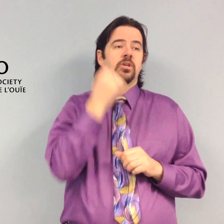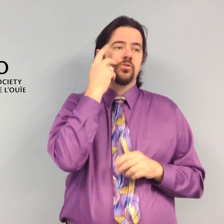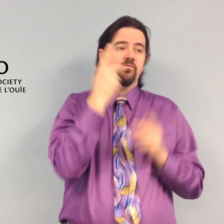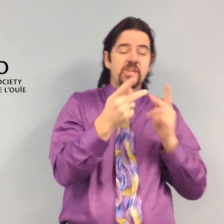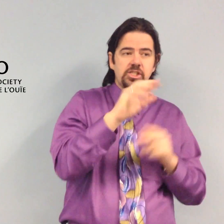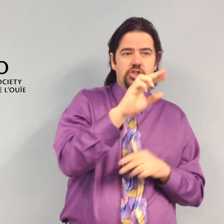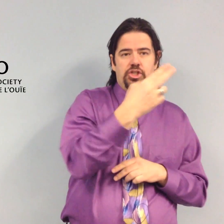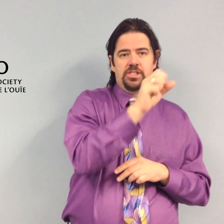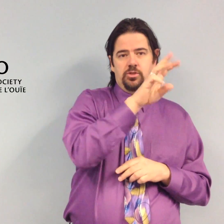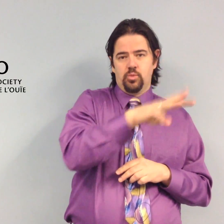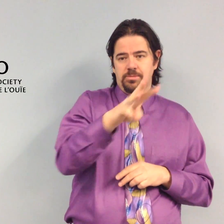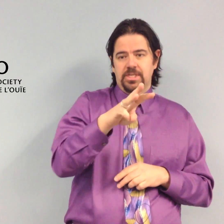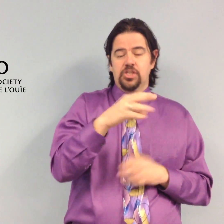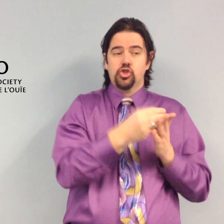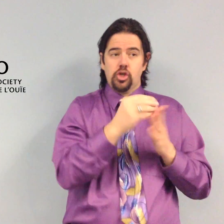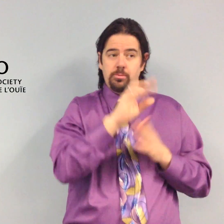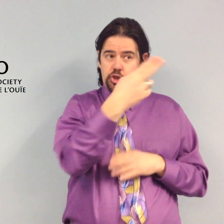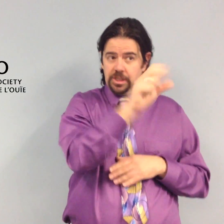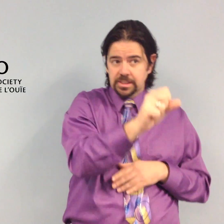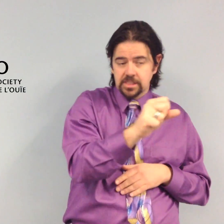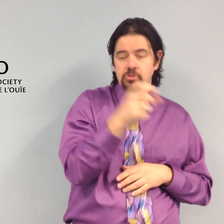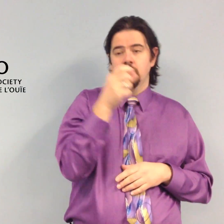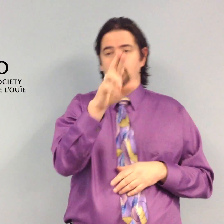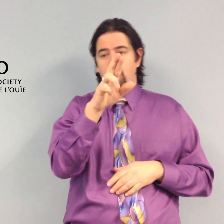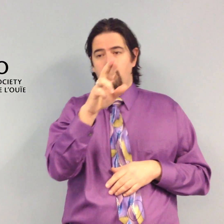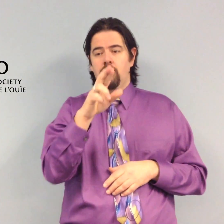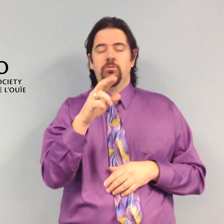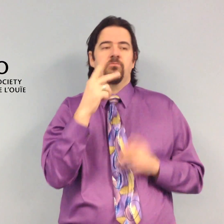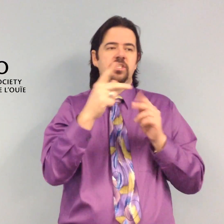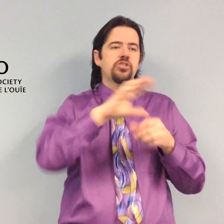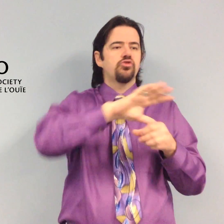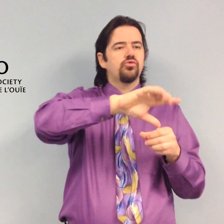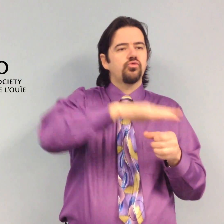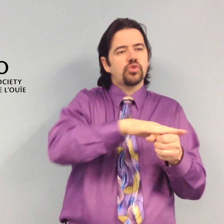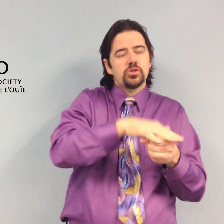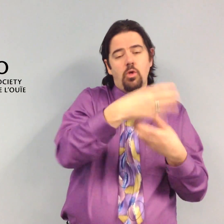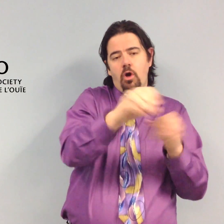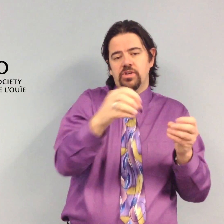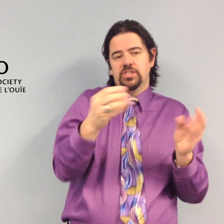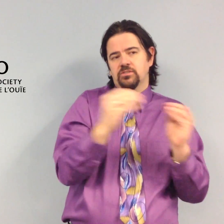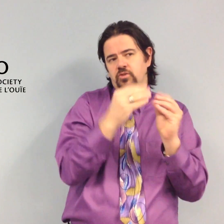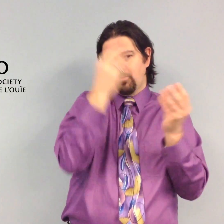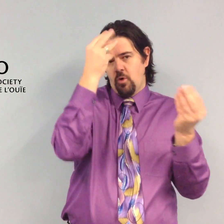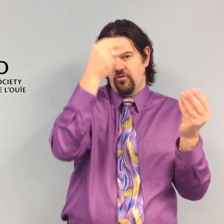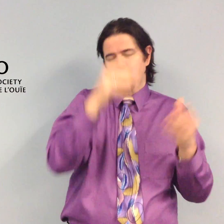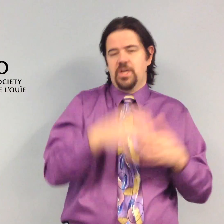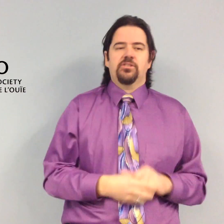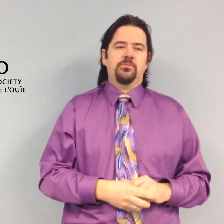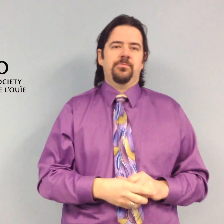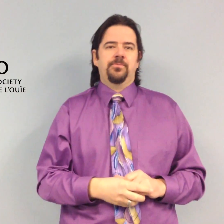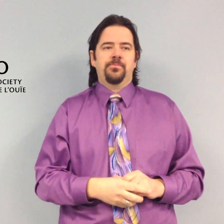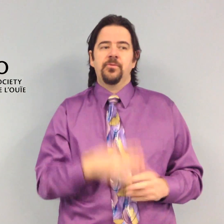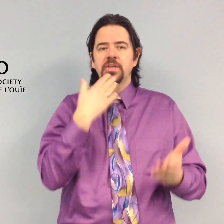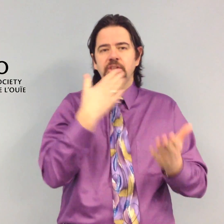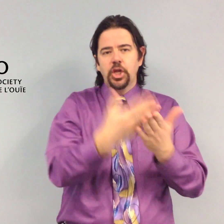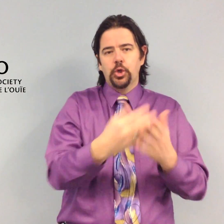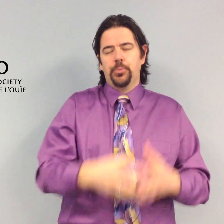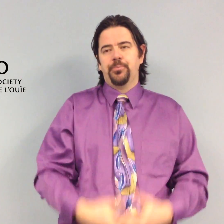The sale ends January 31, 2015. Visit SHOPCHS on our website or one of our regional